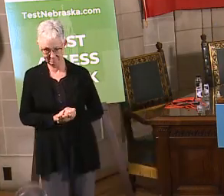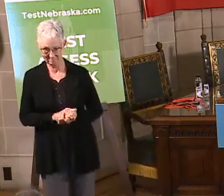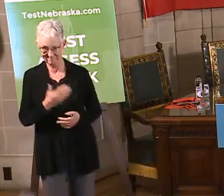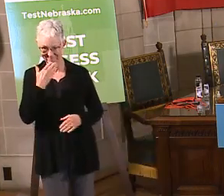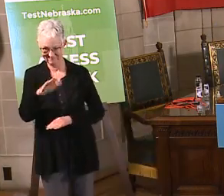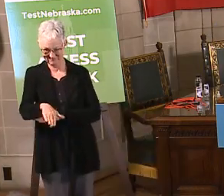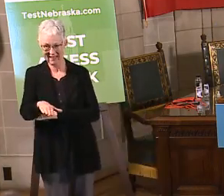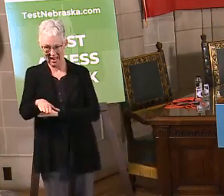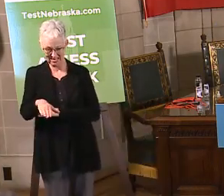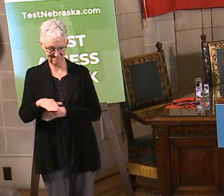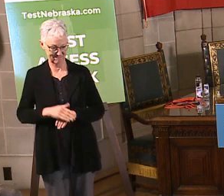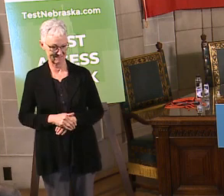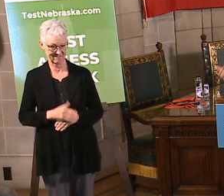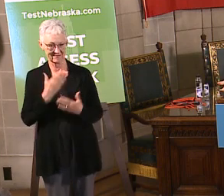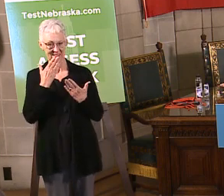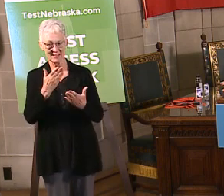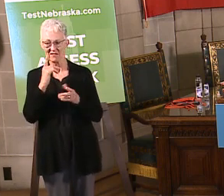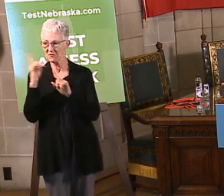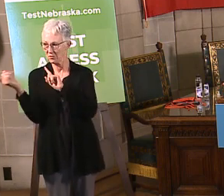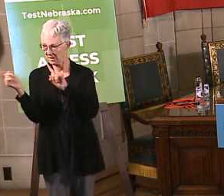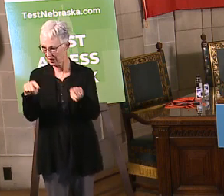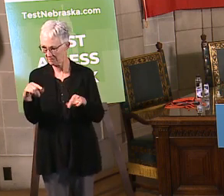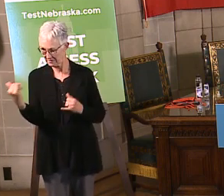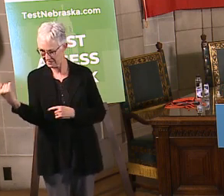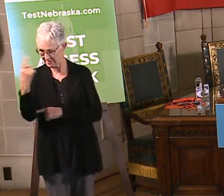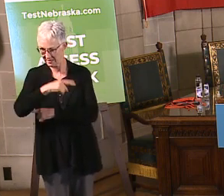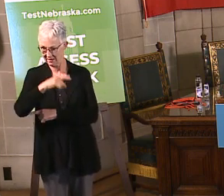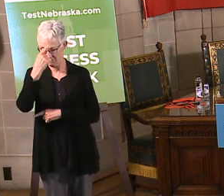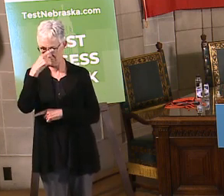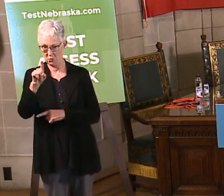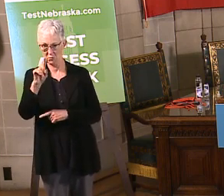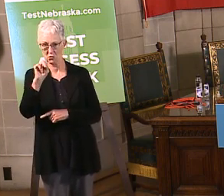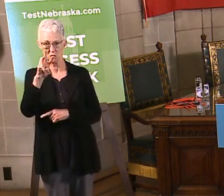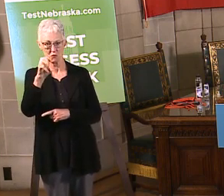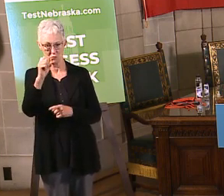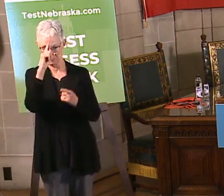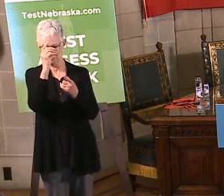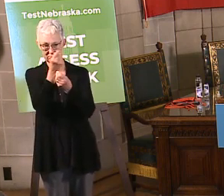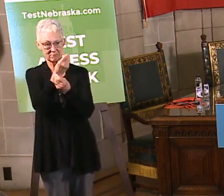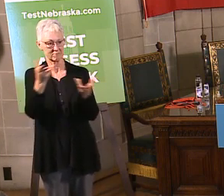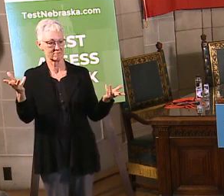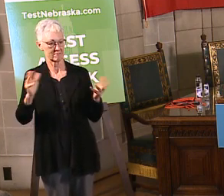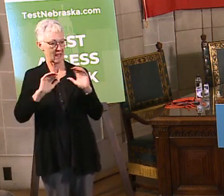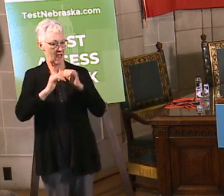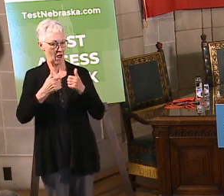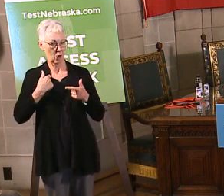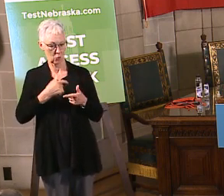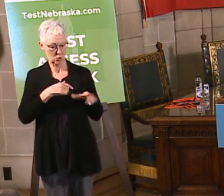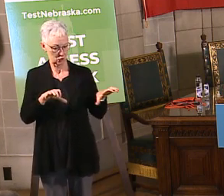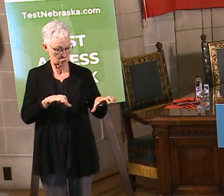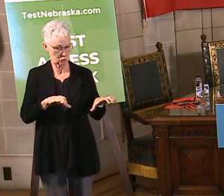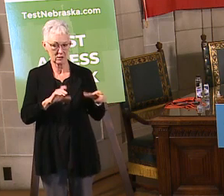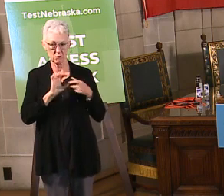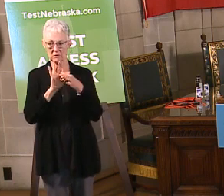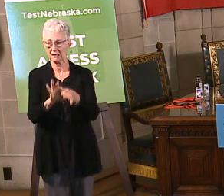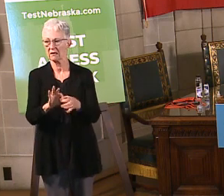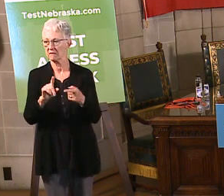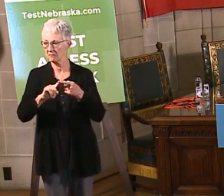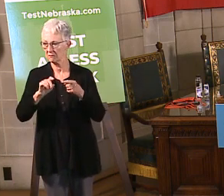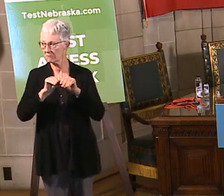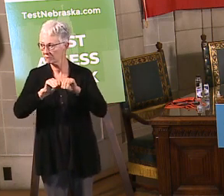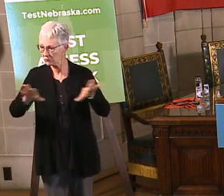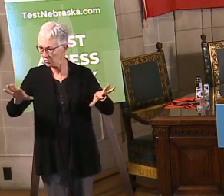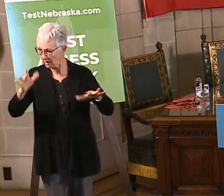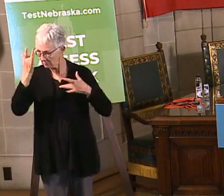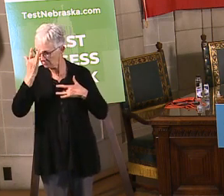Good afternoon, everybody. Thank you for joining us for this press briefing on what the state is doing to slow the spread of coronavirus in Nebraska. As